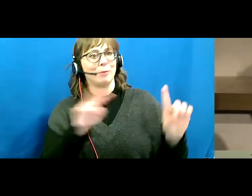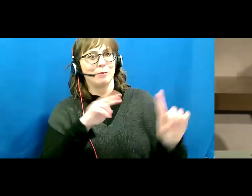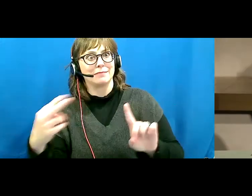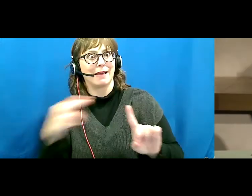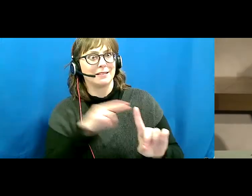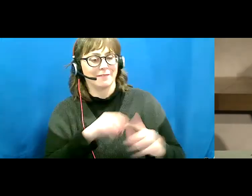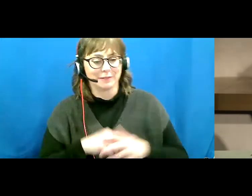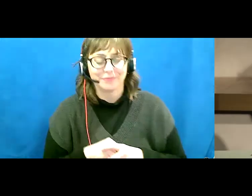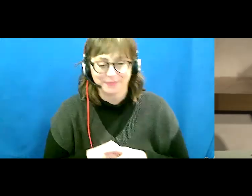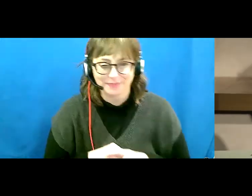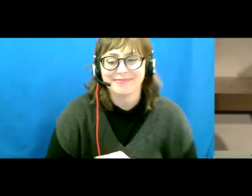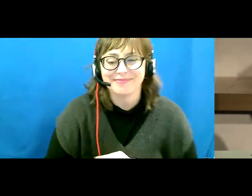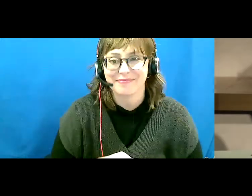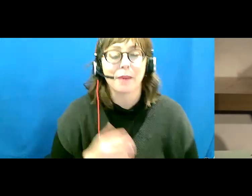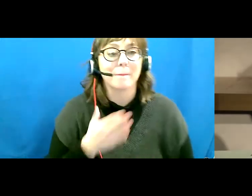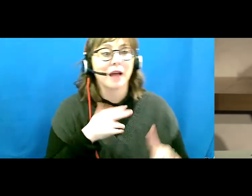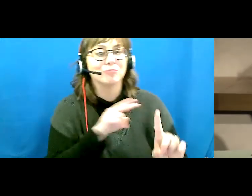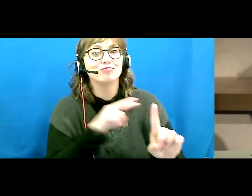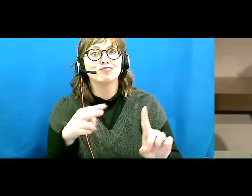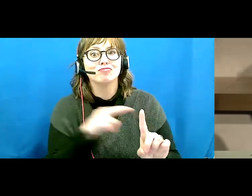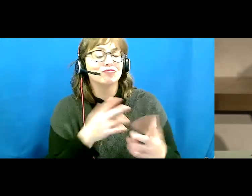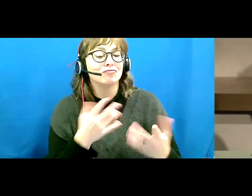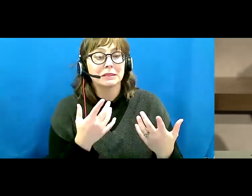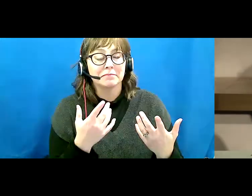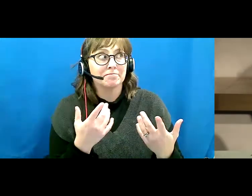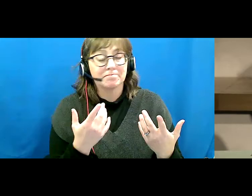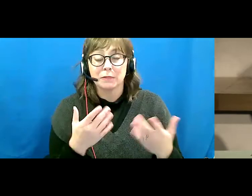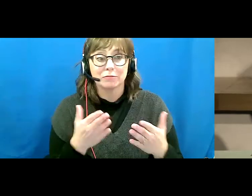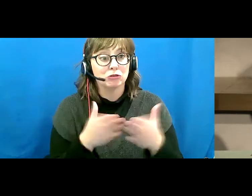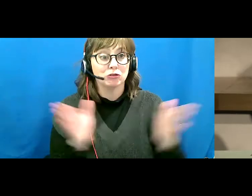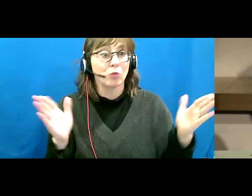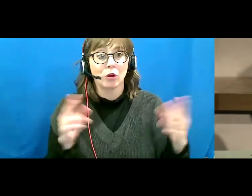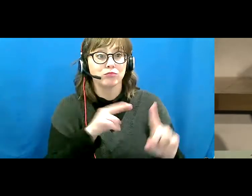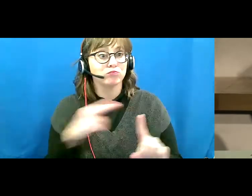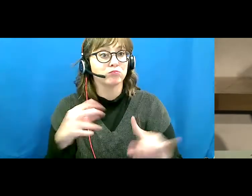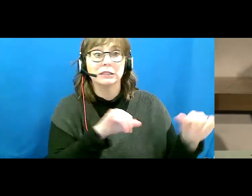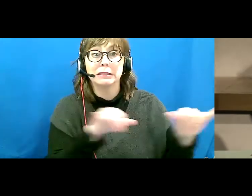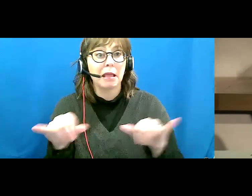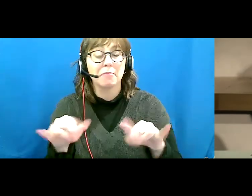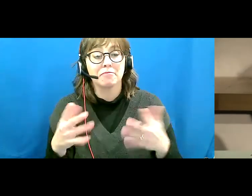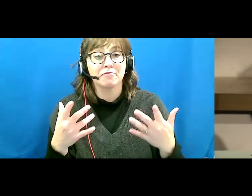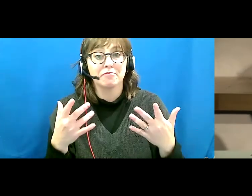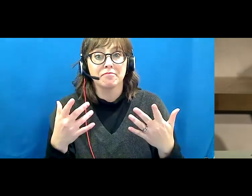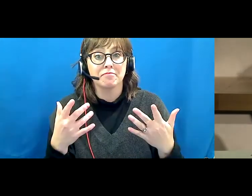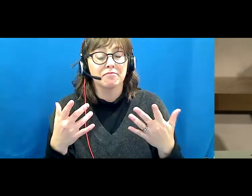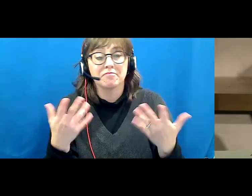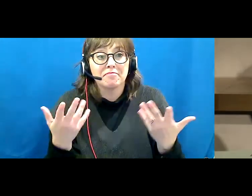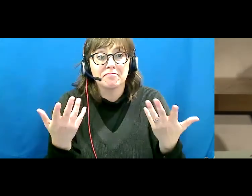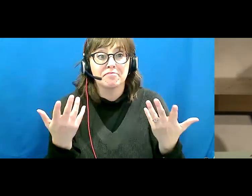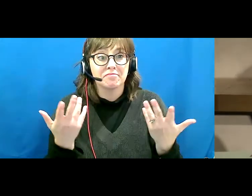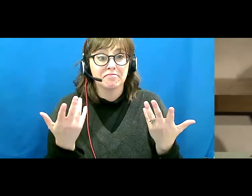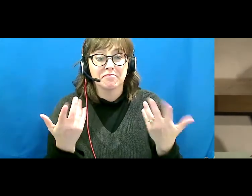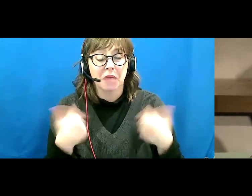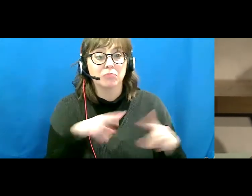In the figurative sense, my perspective is basically the same as everyone else's. Just, sorry, basically the same as everyone